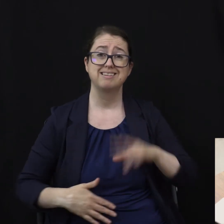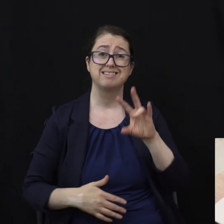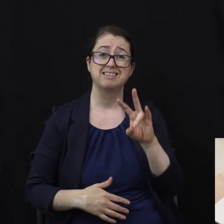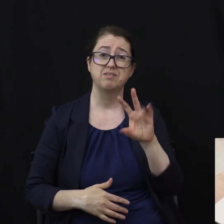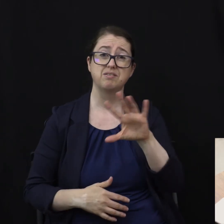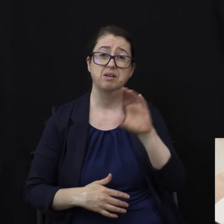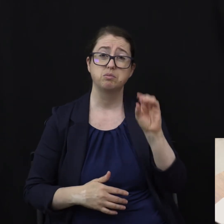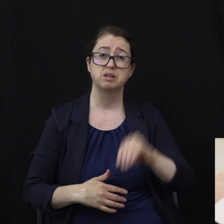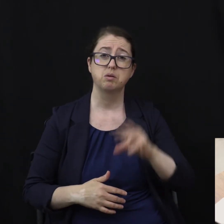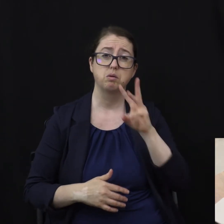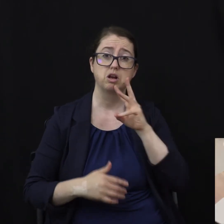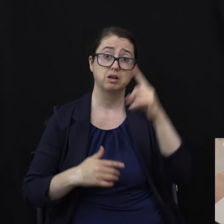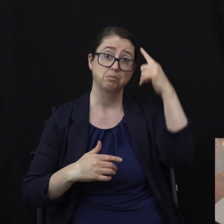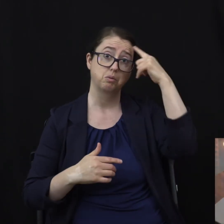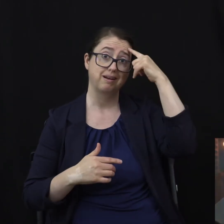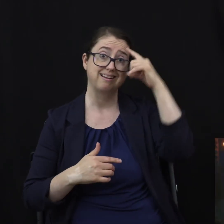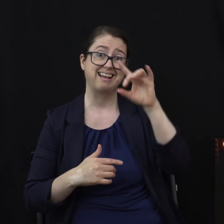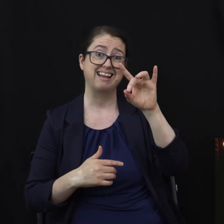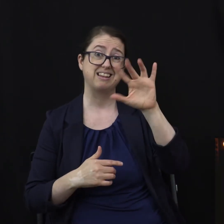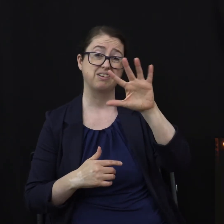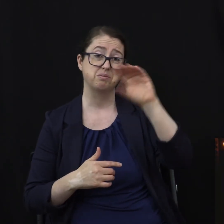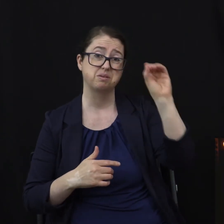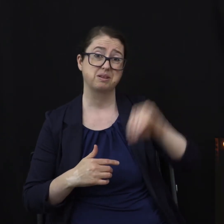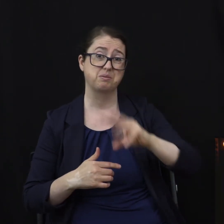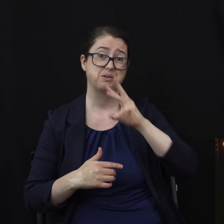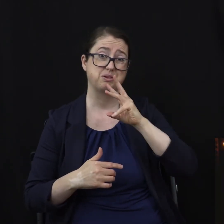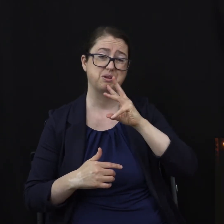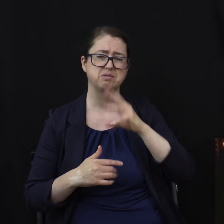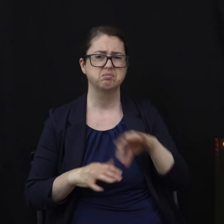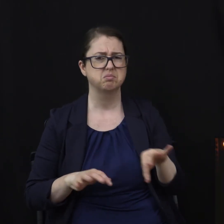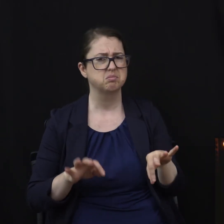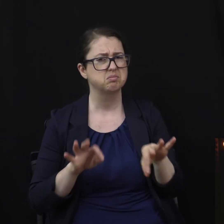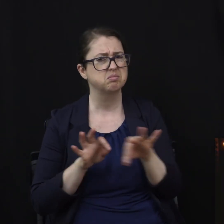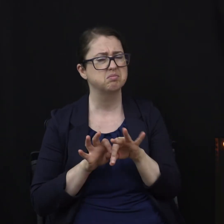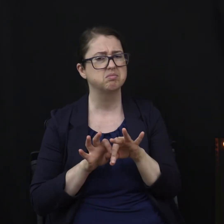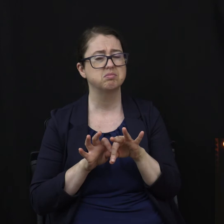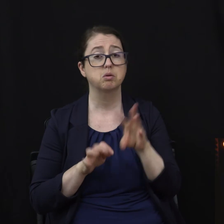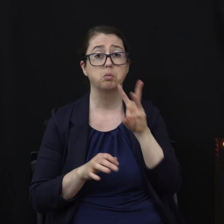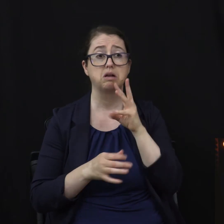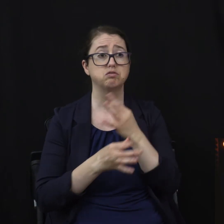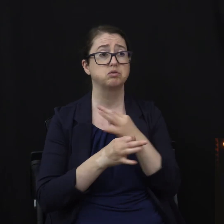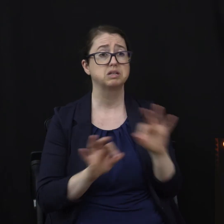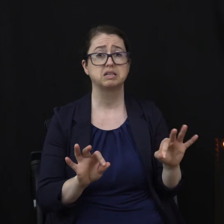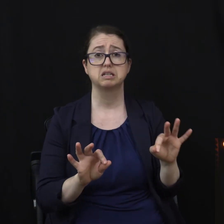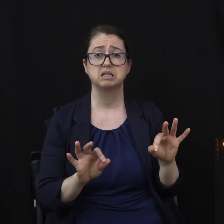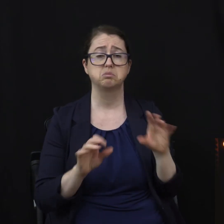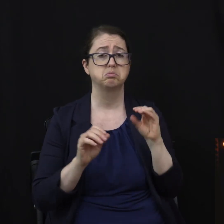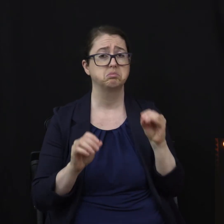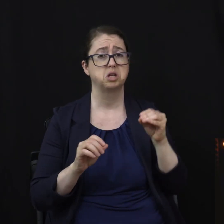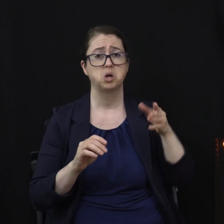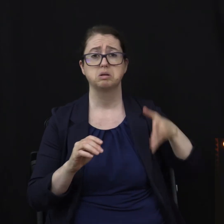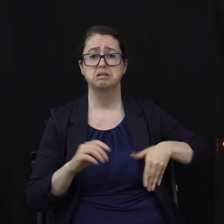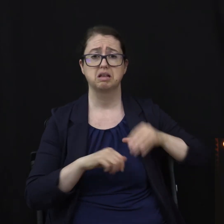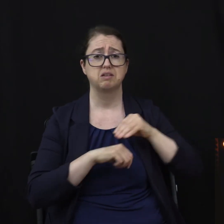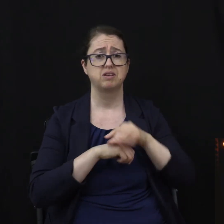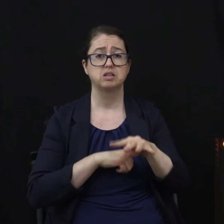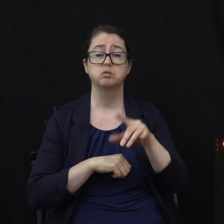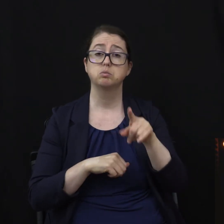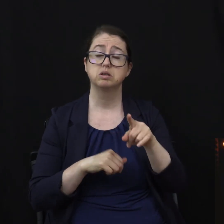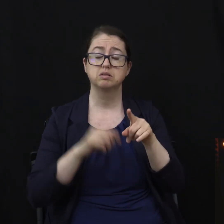is 85% water. Water is virtually free and there are no side effects. When taken in the correct amount, water can